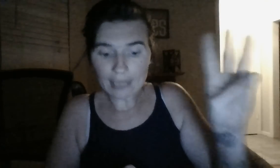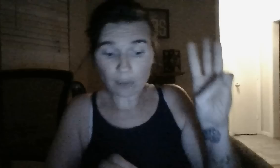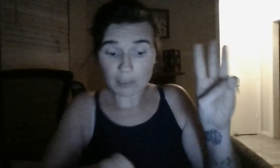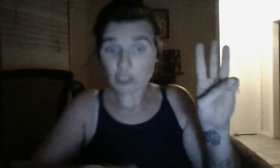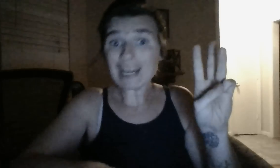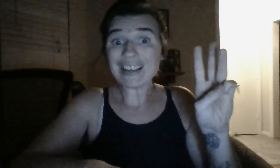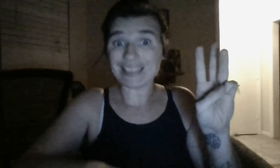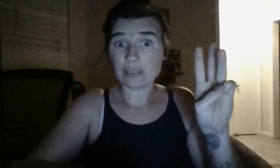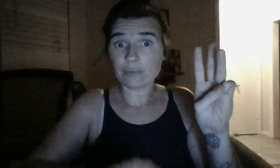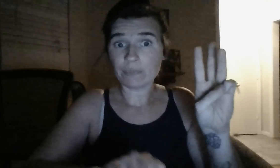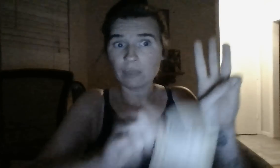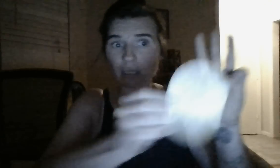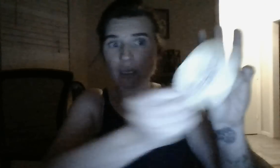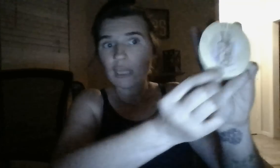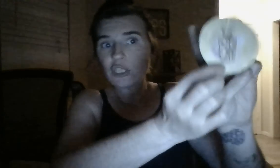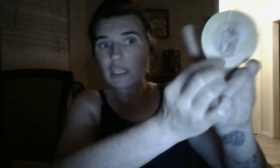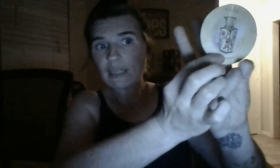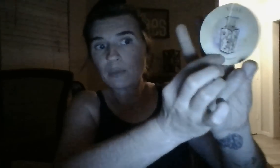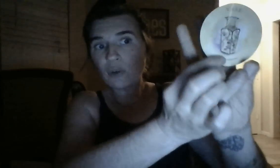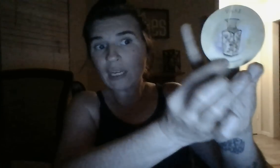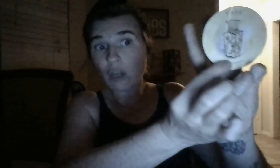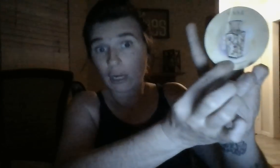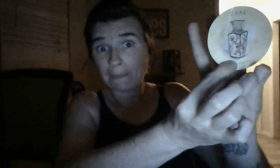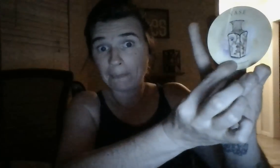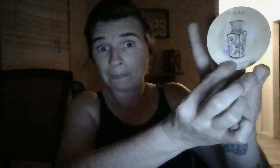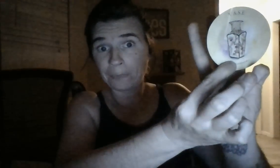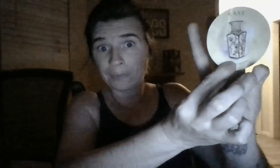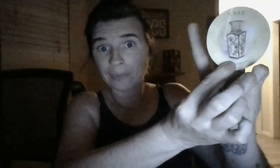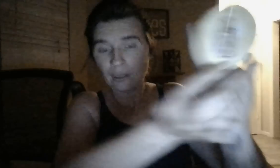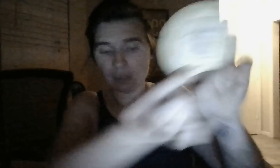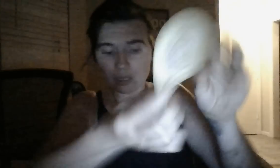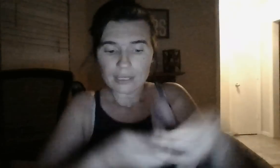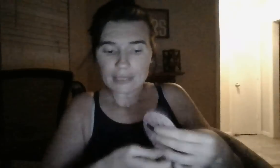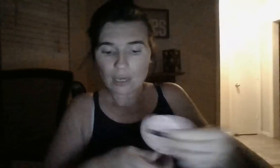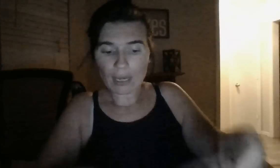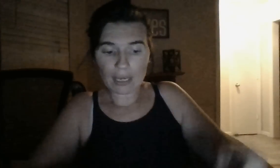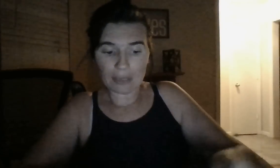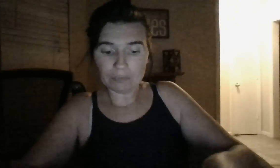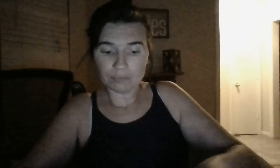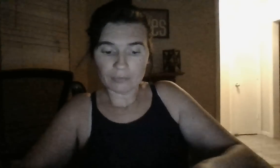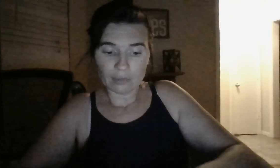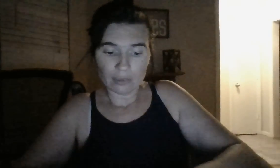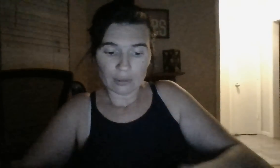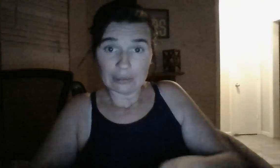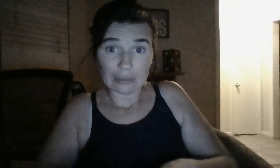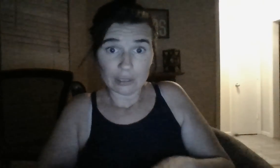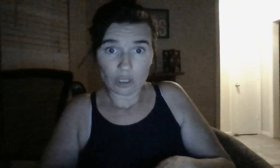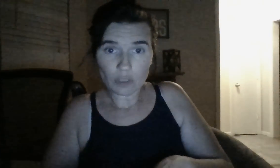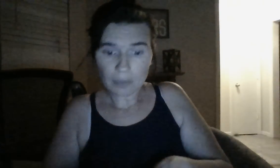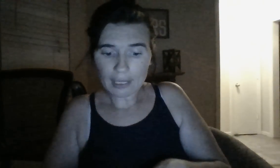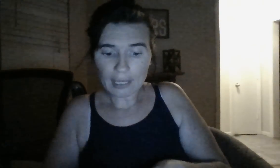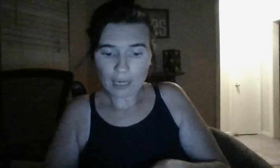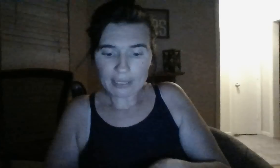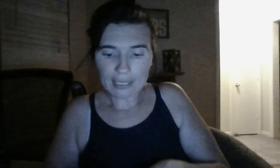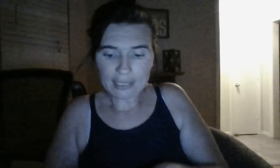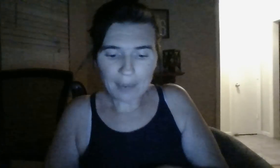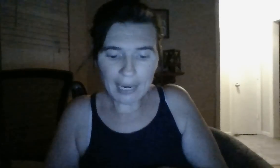So, but, she does. And, she's about to move in on him. So, uh. You plug in how it resonates. A